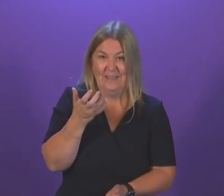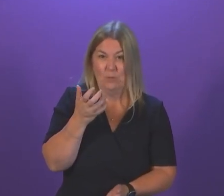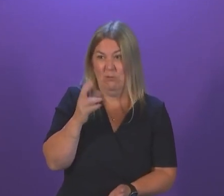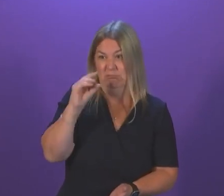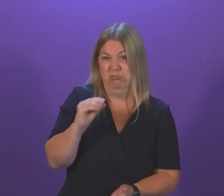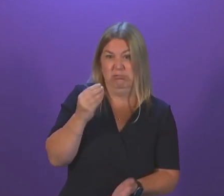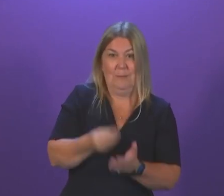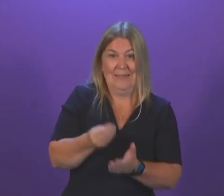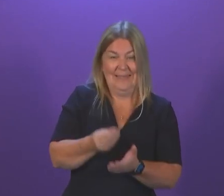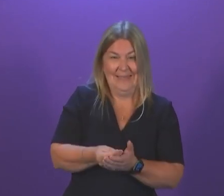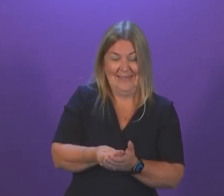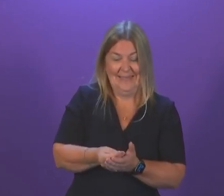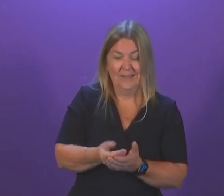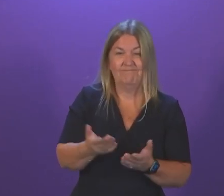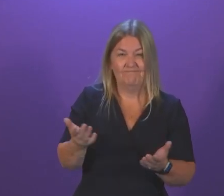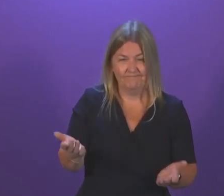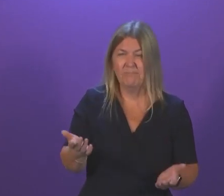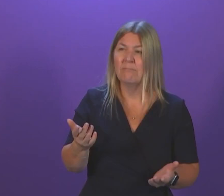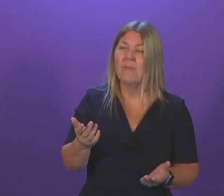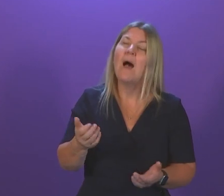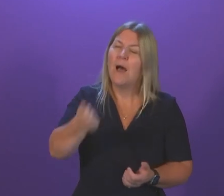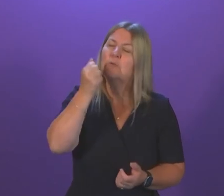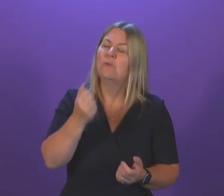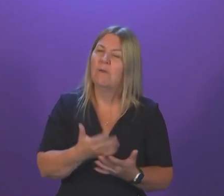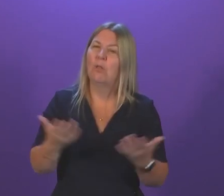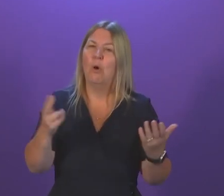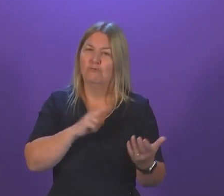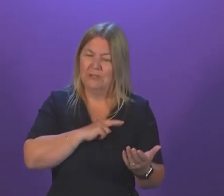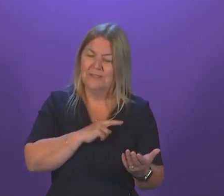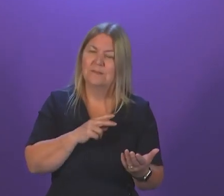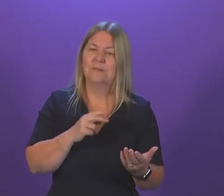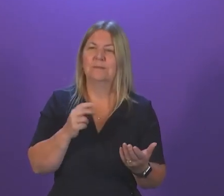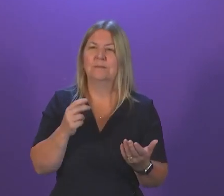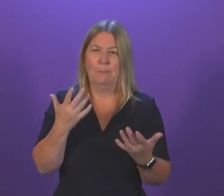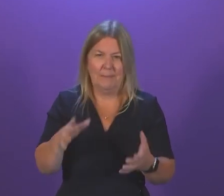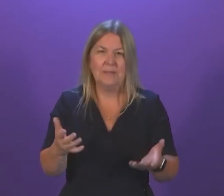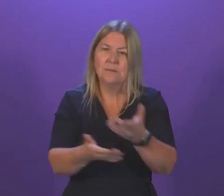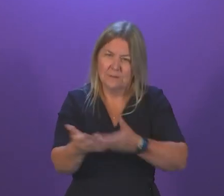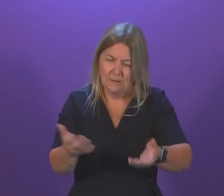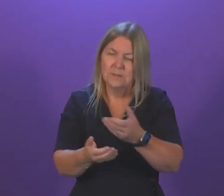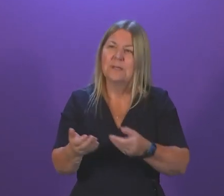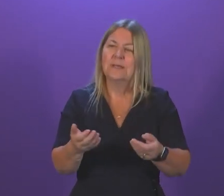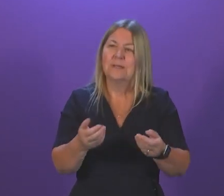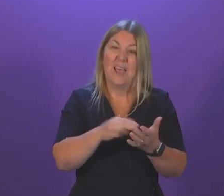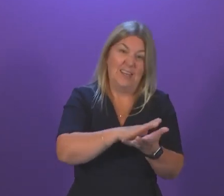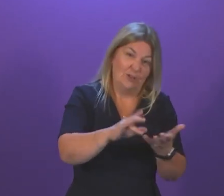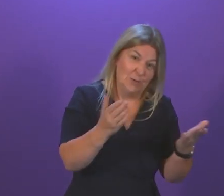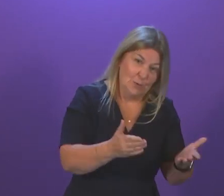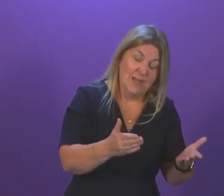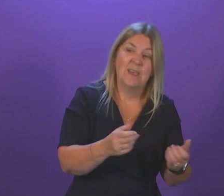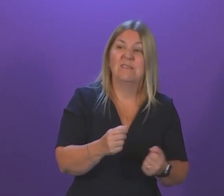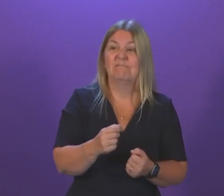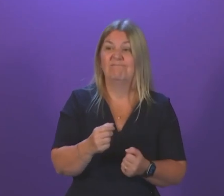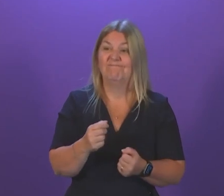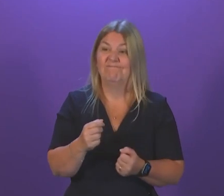think, for all sorts of reasons and in all sorts of ways – we have been discussing it already today in the context of the NHS – the winter period ahead is going to be